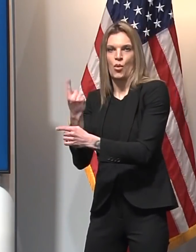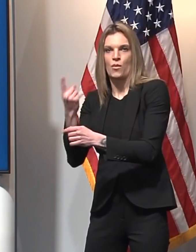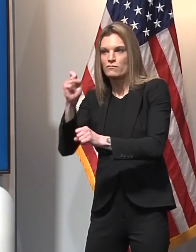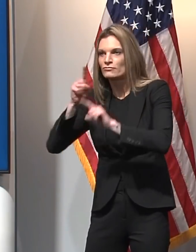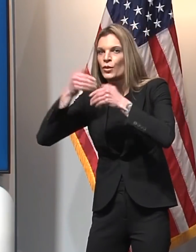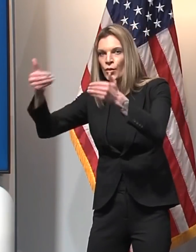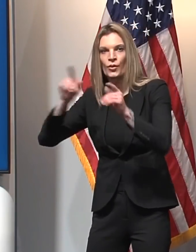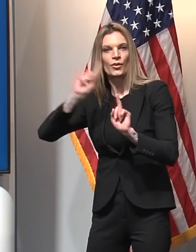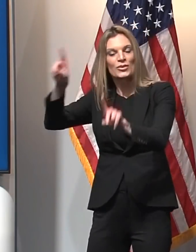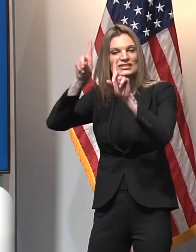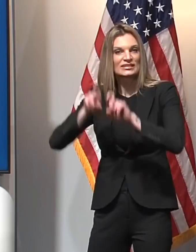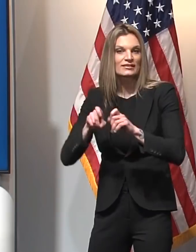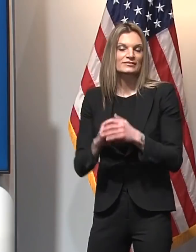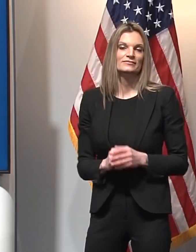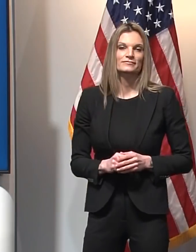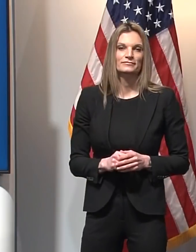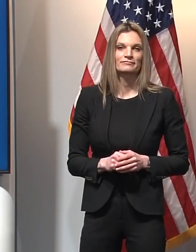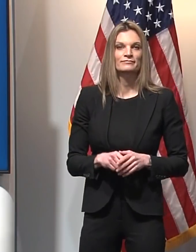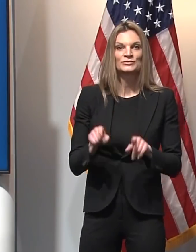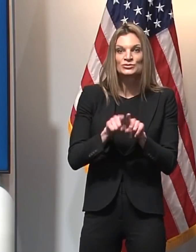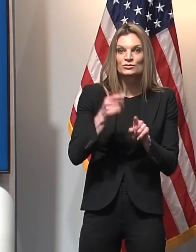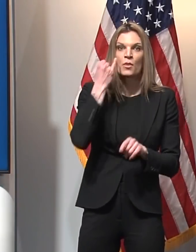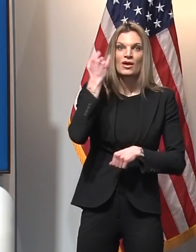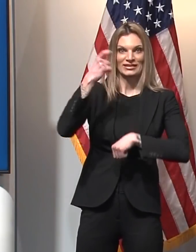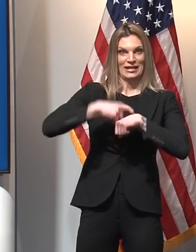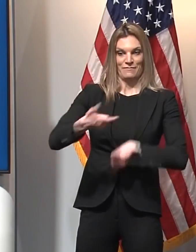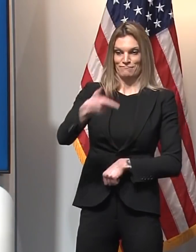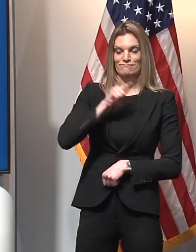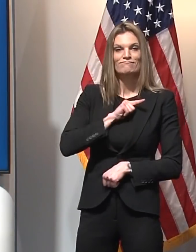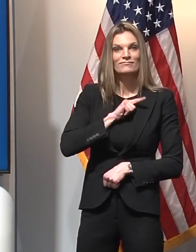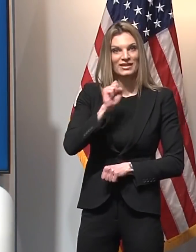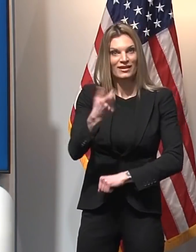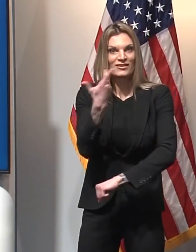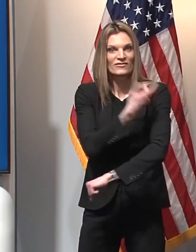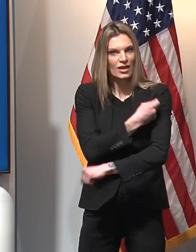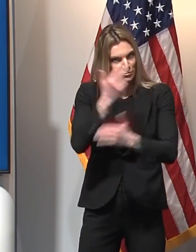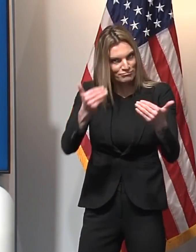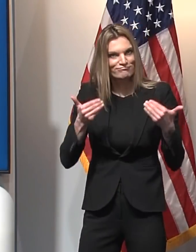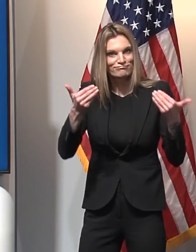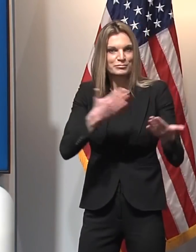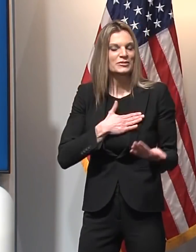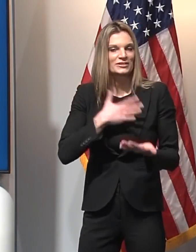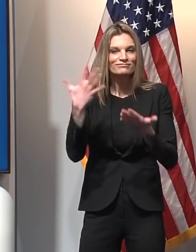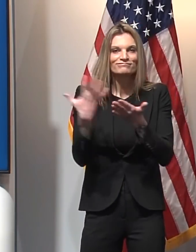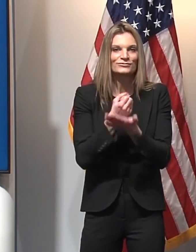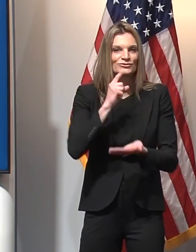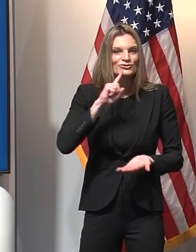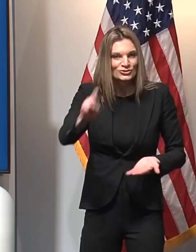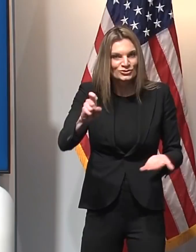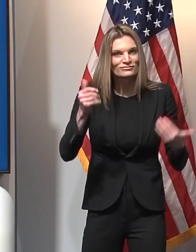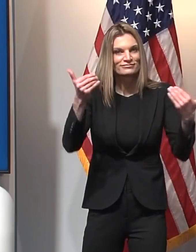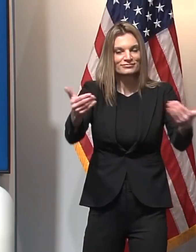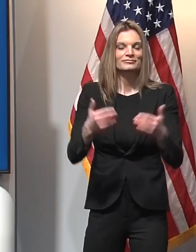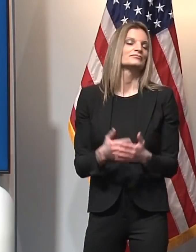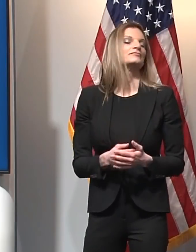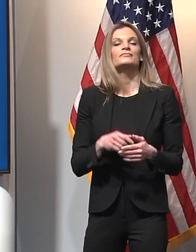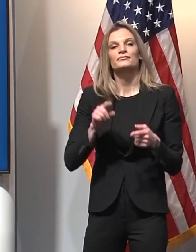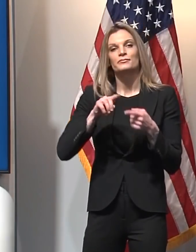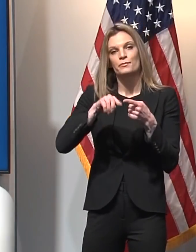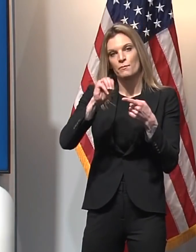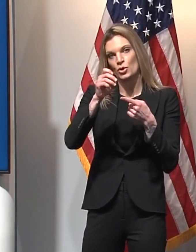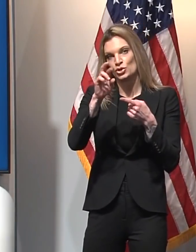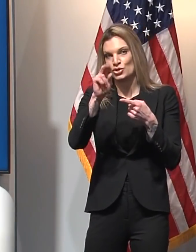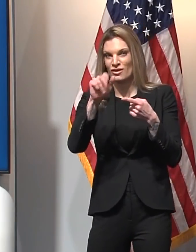Also, please do get your vaccine when one becomes available to you. Currently available data on the Pfizer and Moderna vaccines